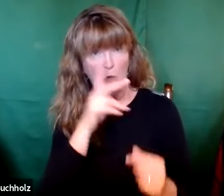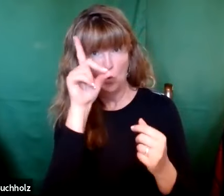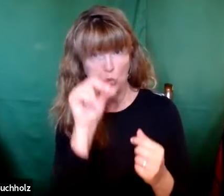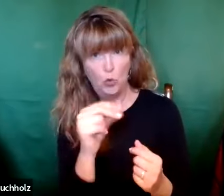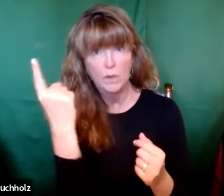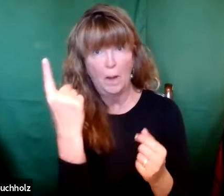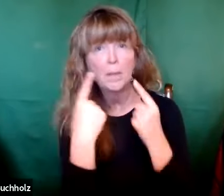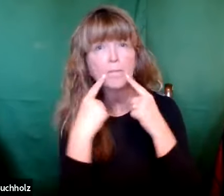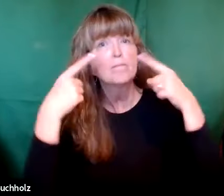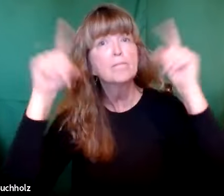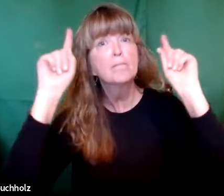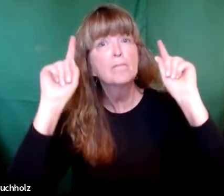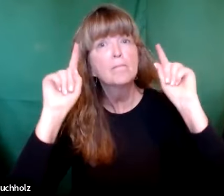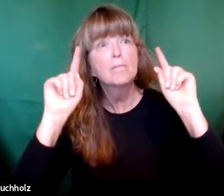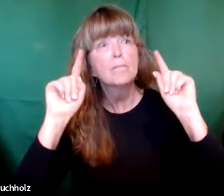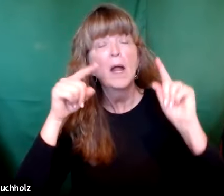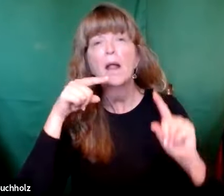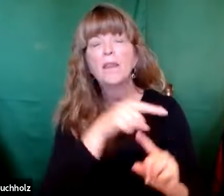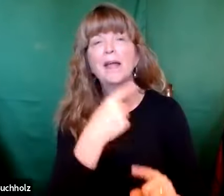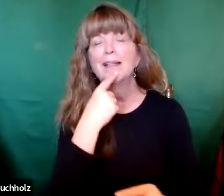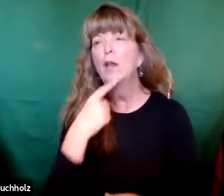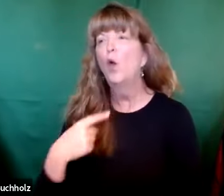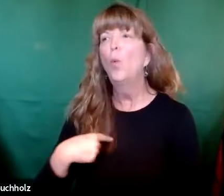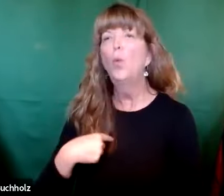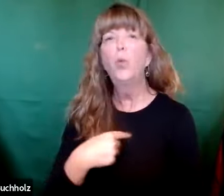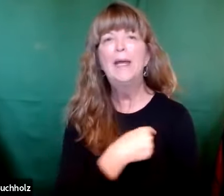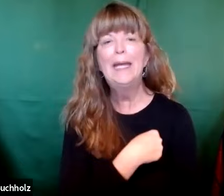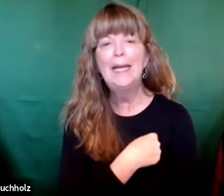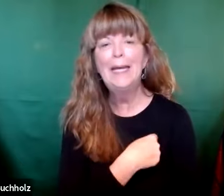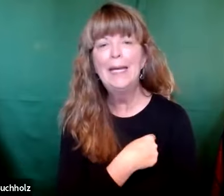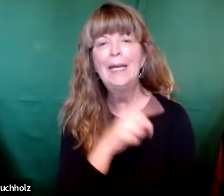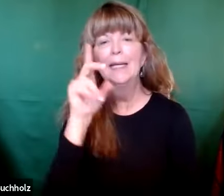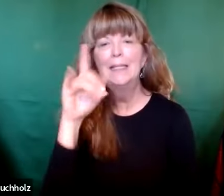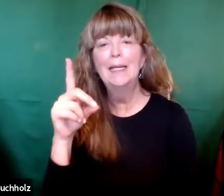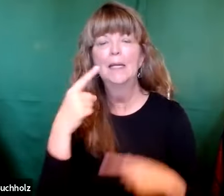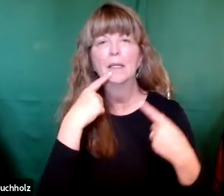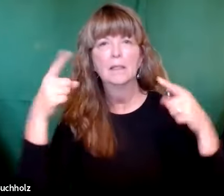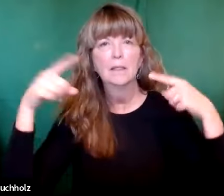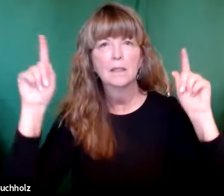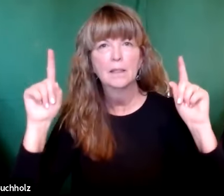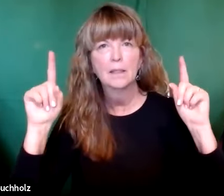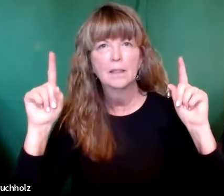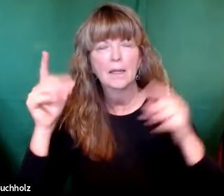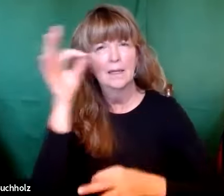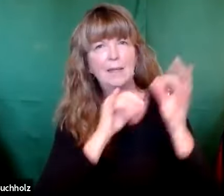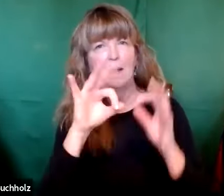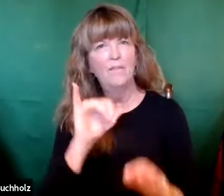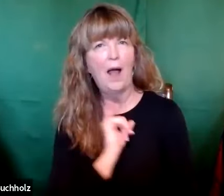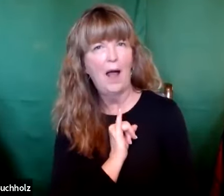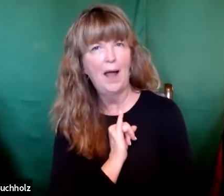to say that if they do something worthy of accomplishment, they say we did this and that,